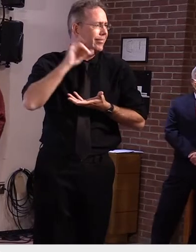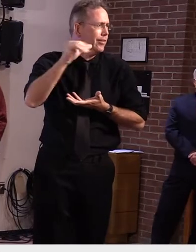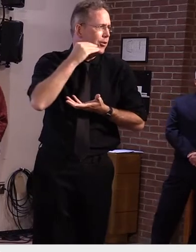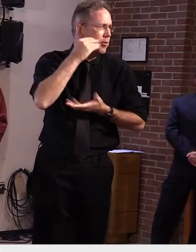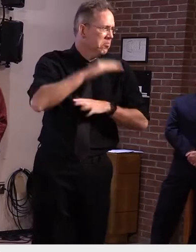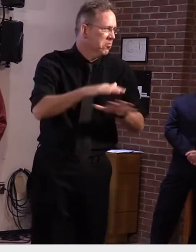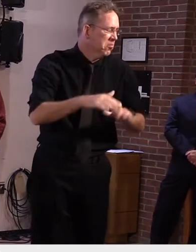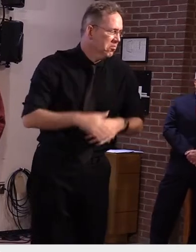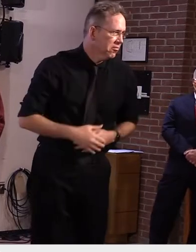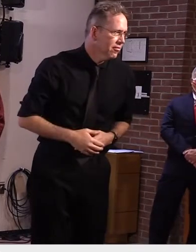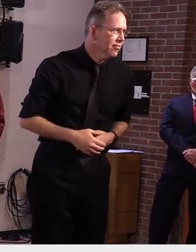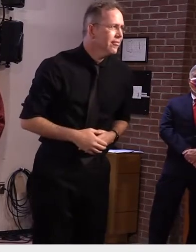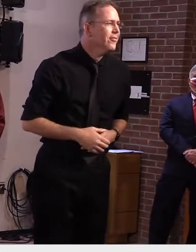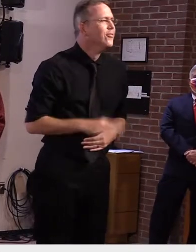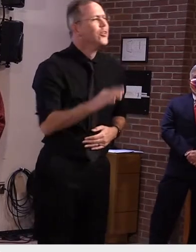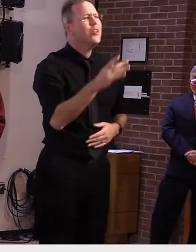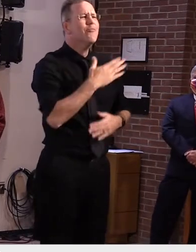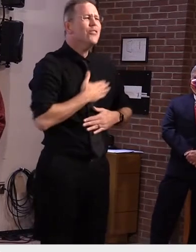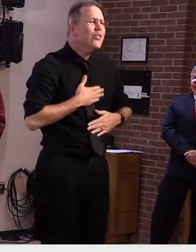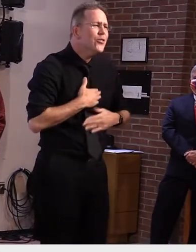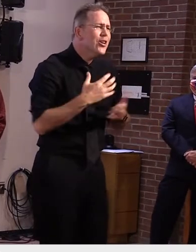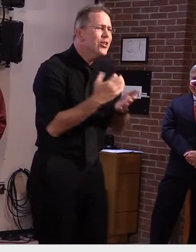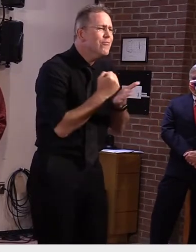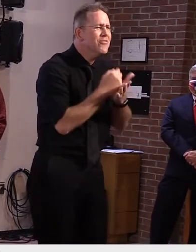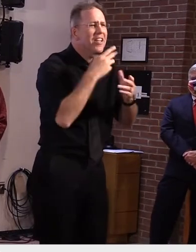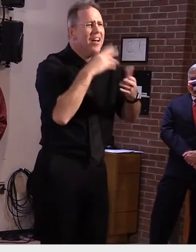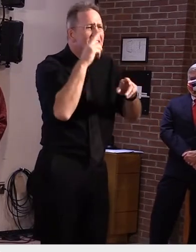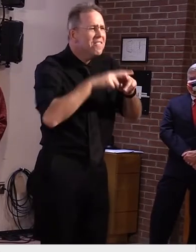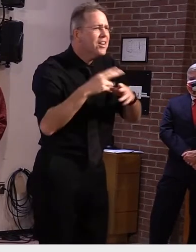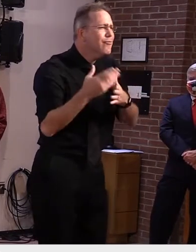ways to celebrate. And now I'll turn it back to the governor.